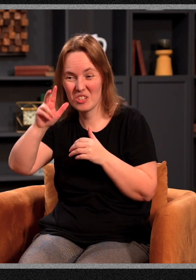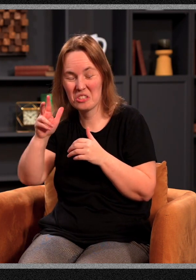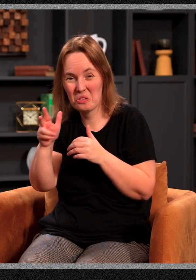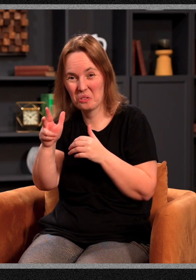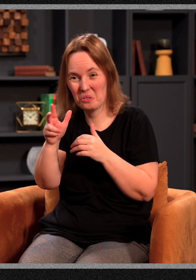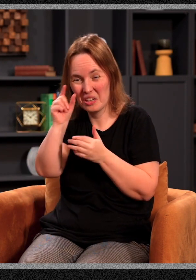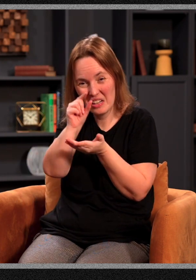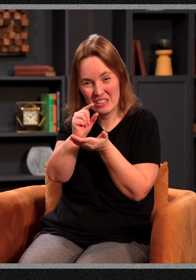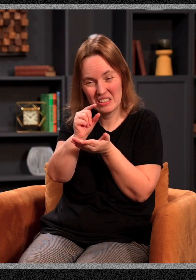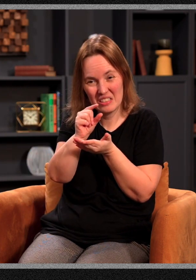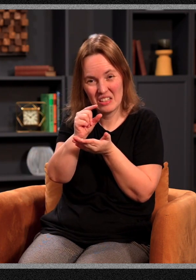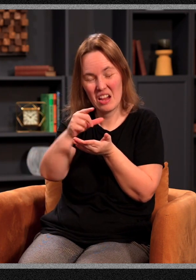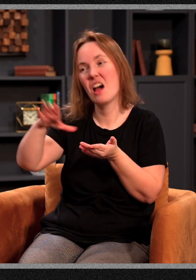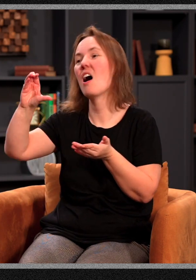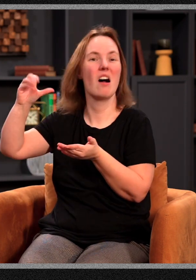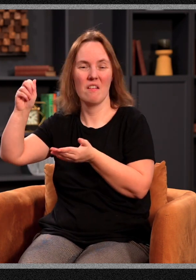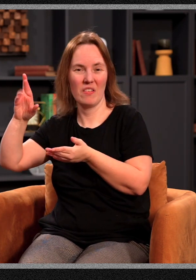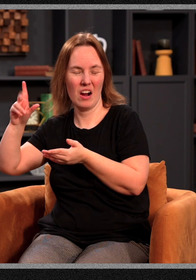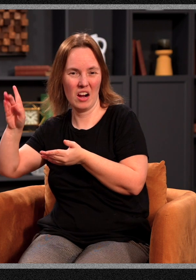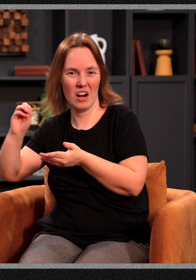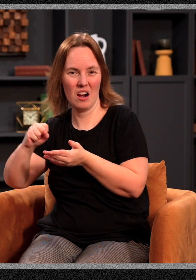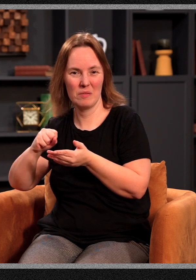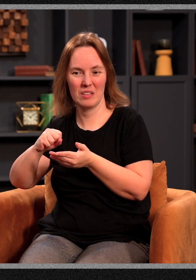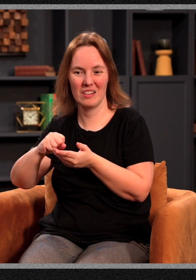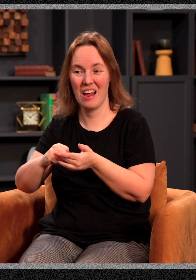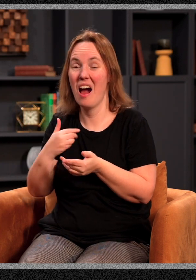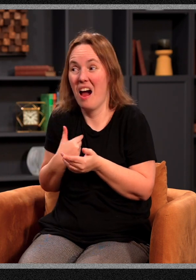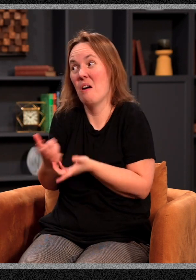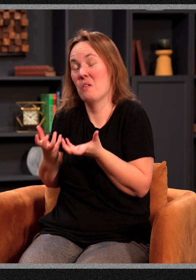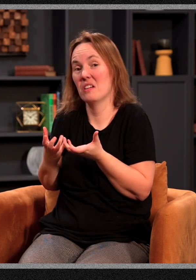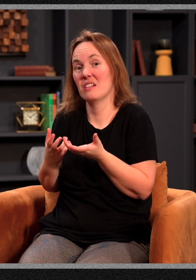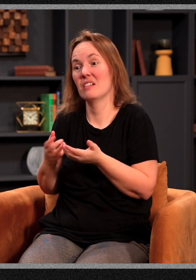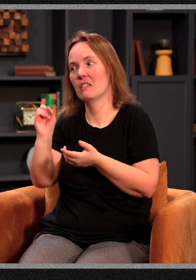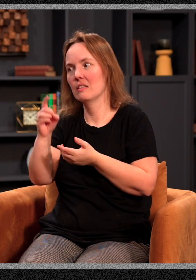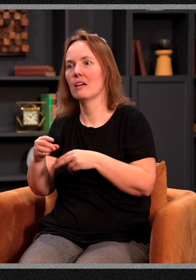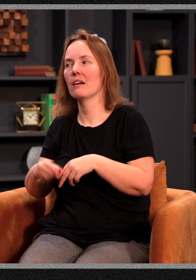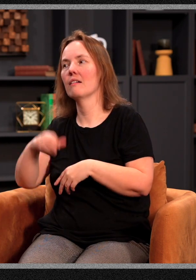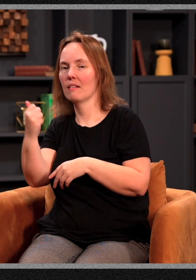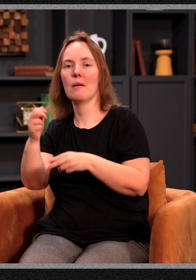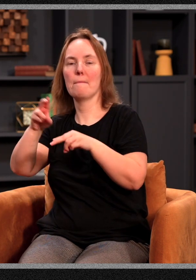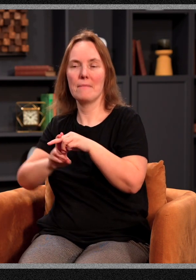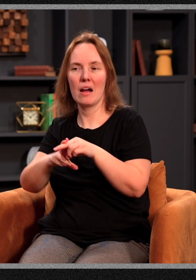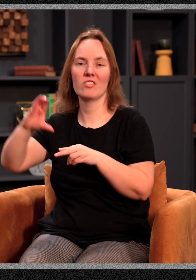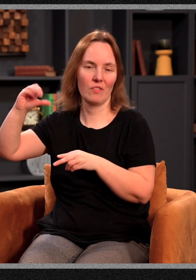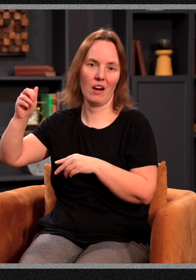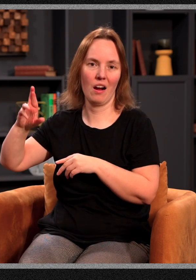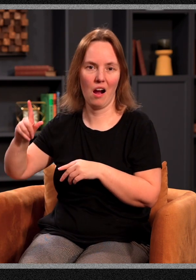Now, I wish it was the other way around. I wish it required like 10 pounds of carbohydrates because we'd all just be, you know, super thin.